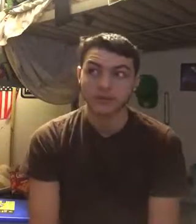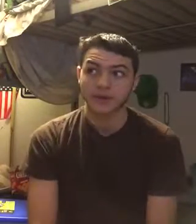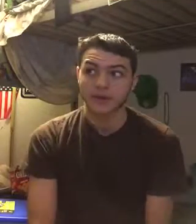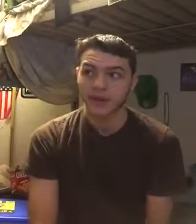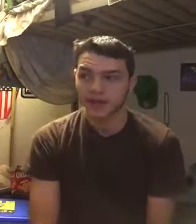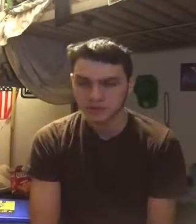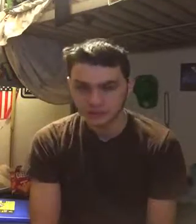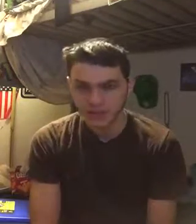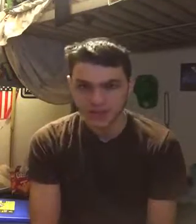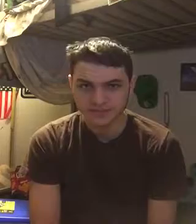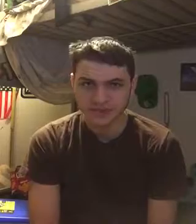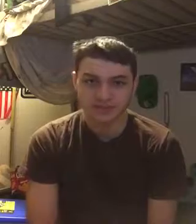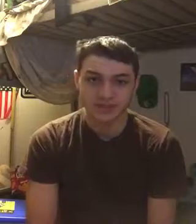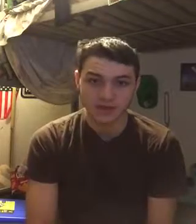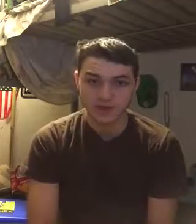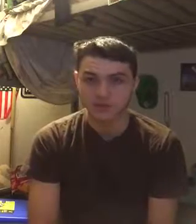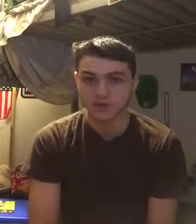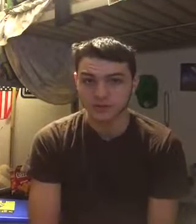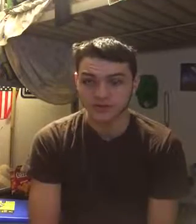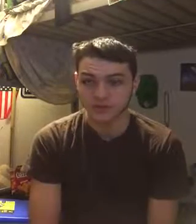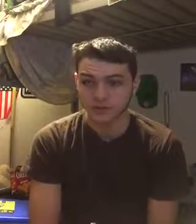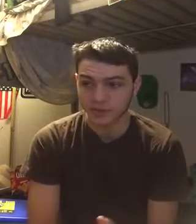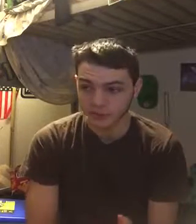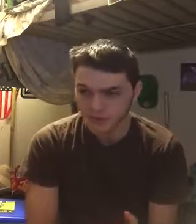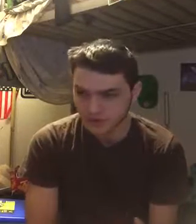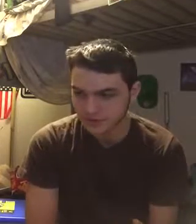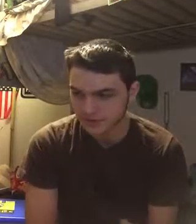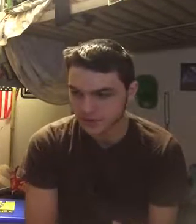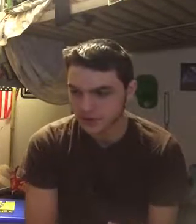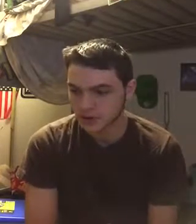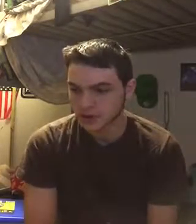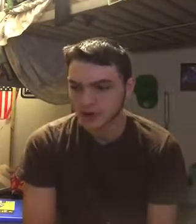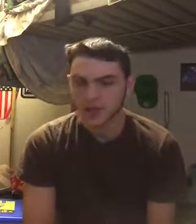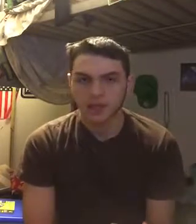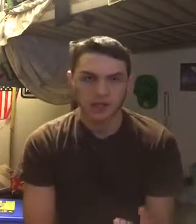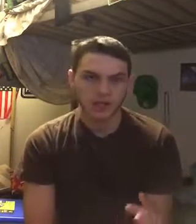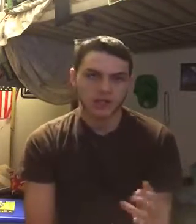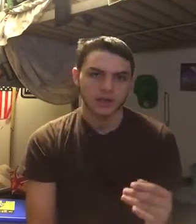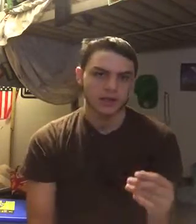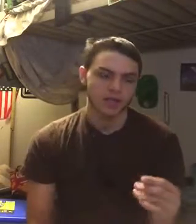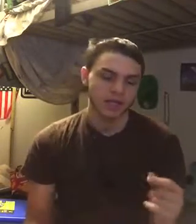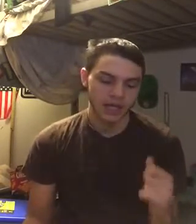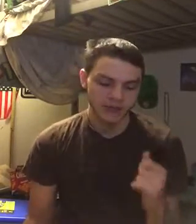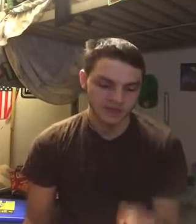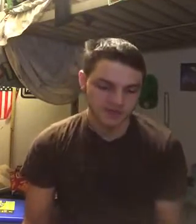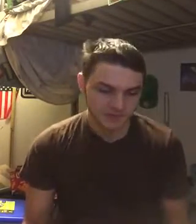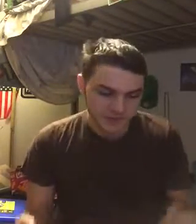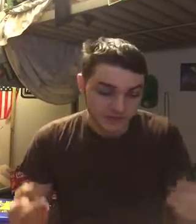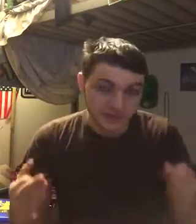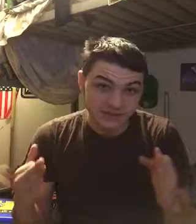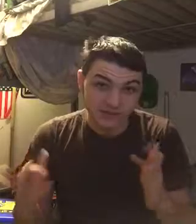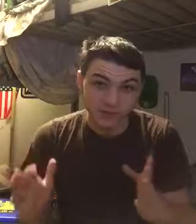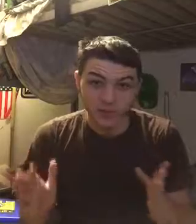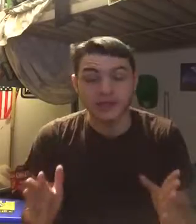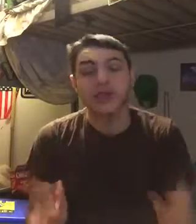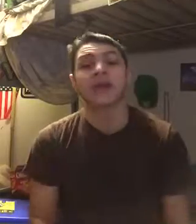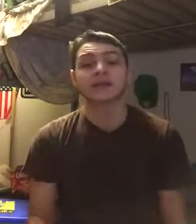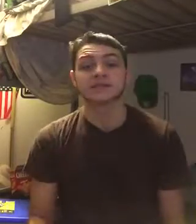Now, Andrew Luck has been stuck on the Colts for a couple of years. They haven't given him the best supporting cast.